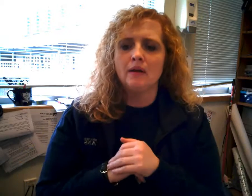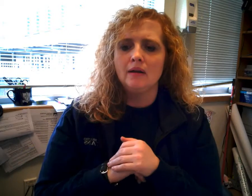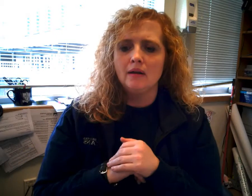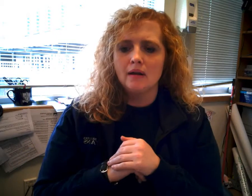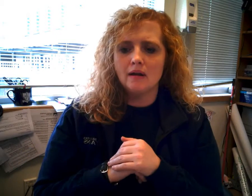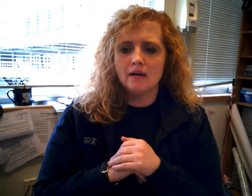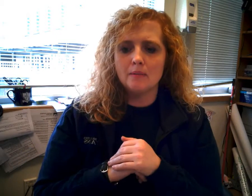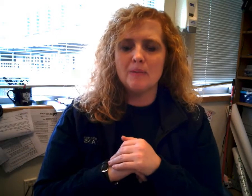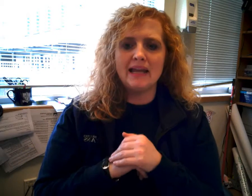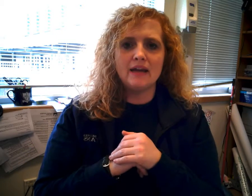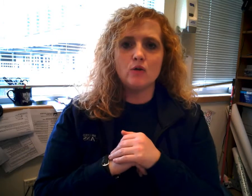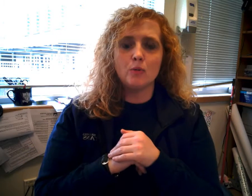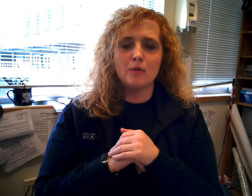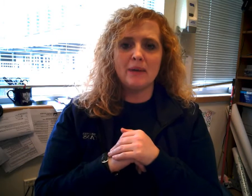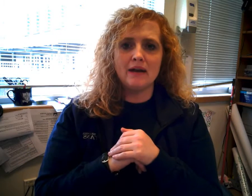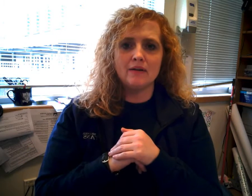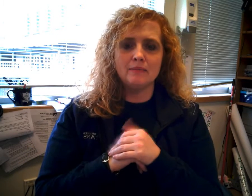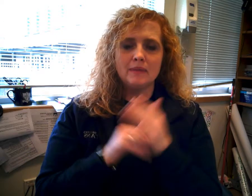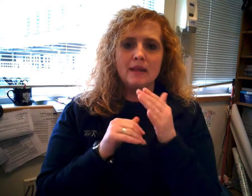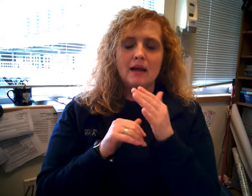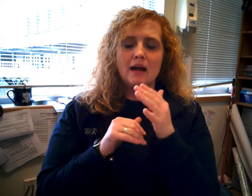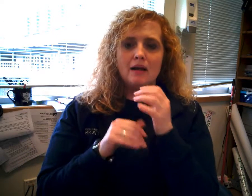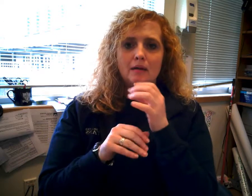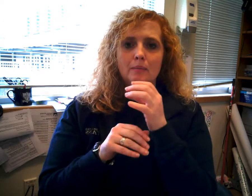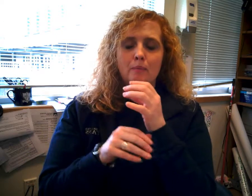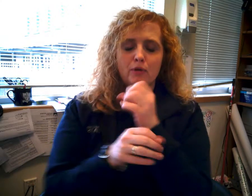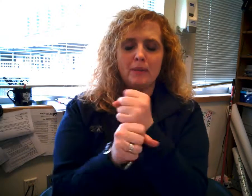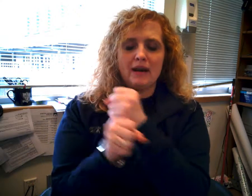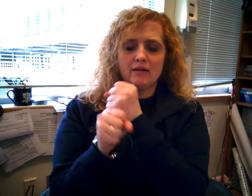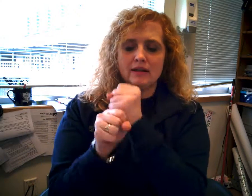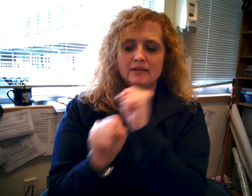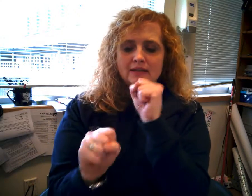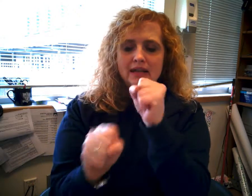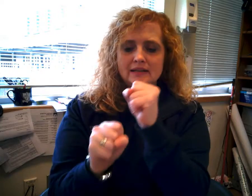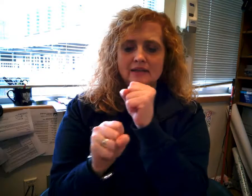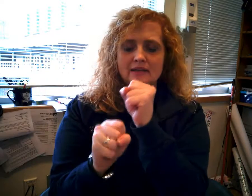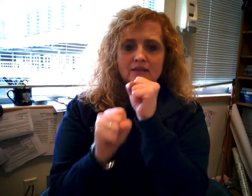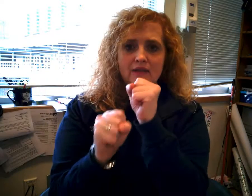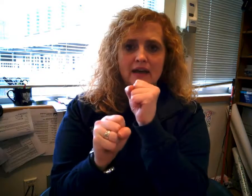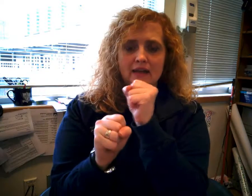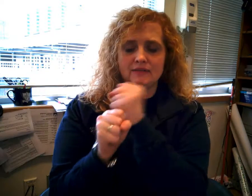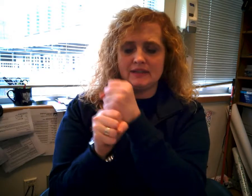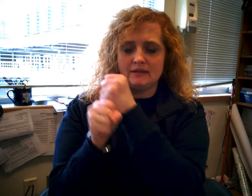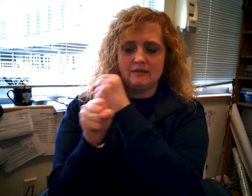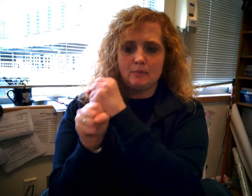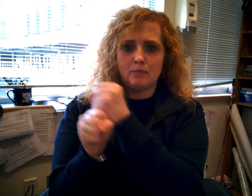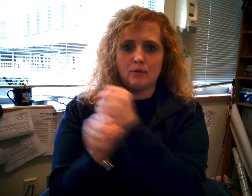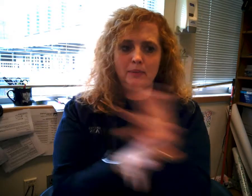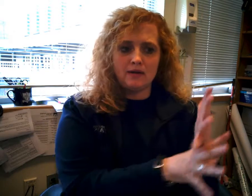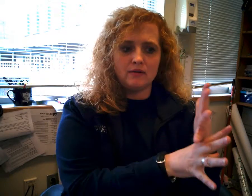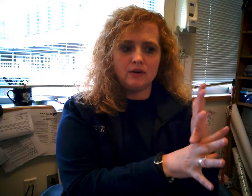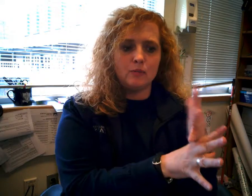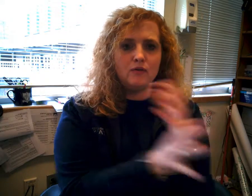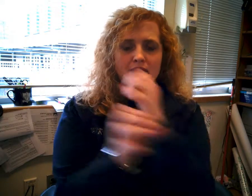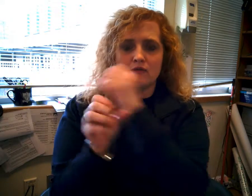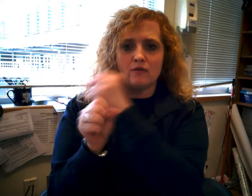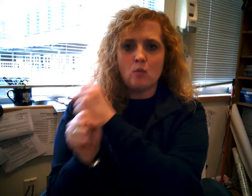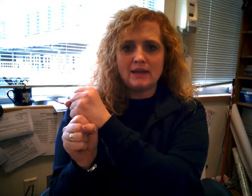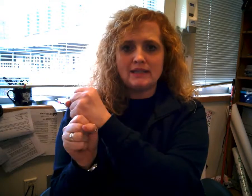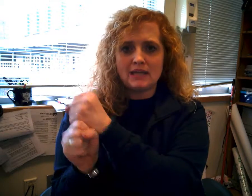Uh, plan or prepare. Uh, prepare is S's to fives. Prepare. You're moving it from one side